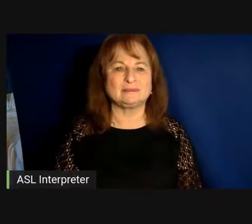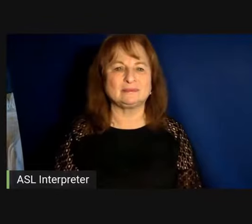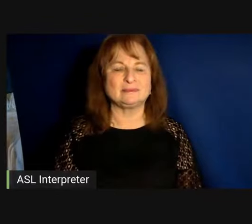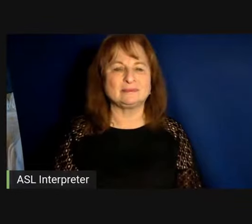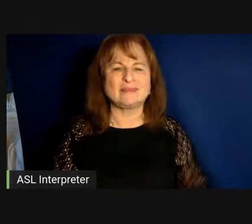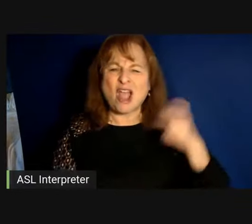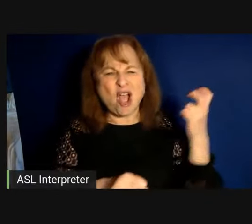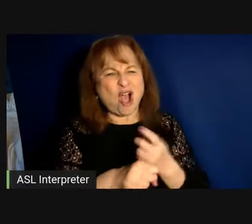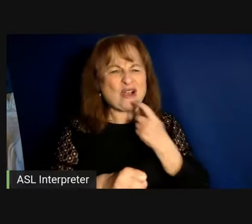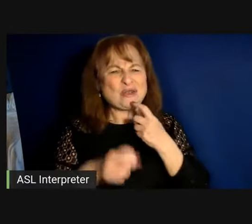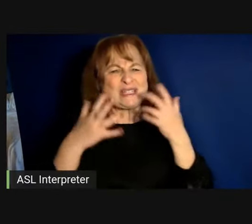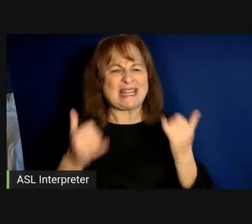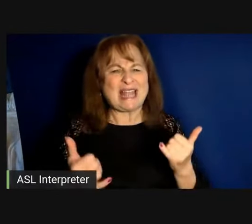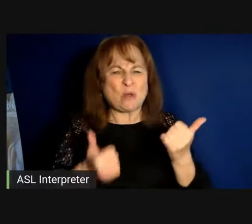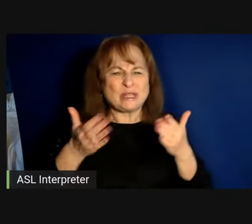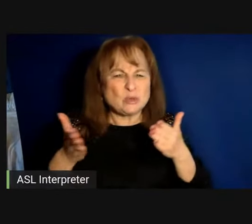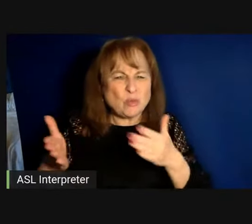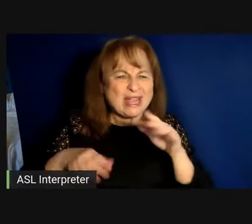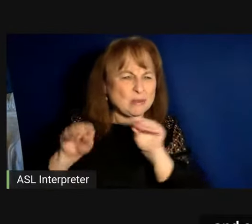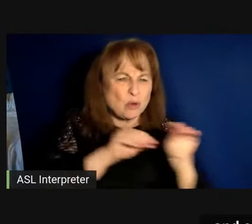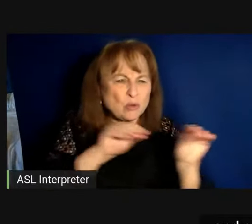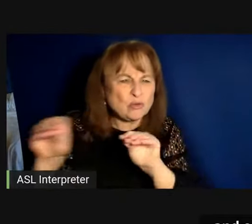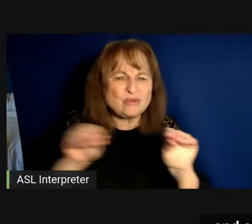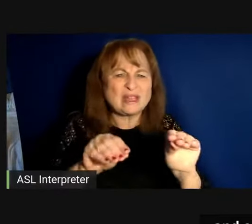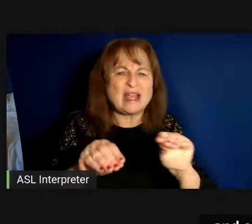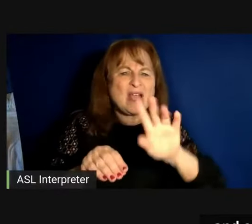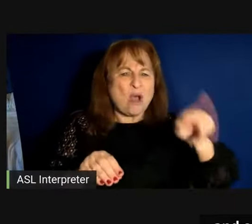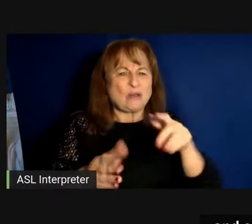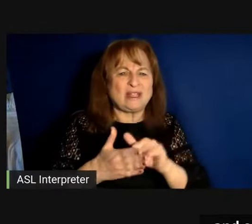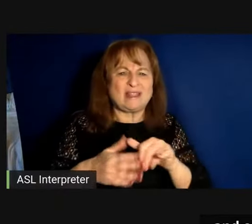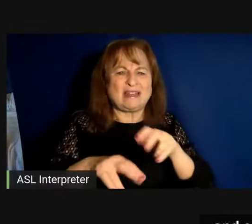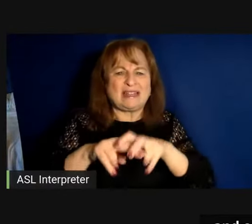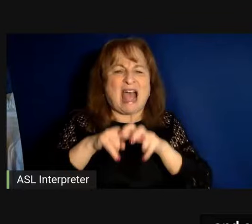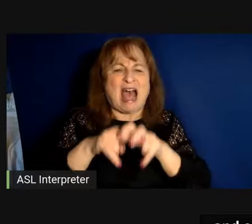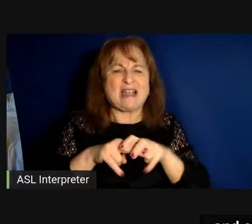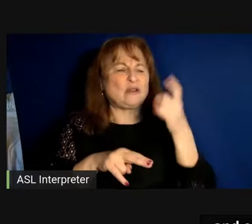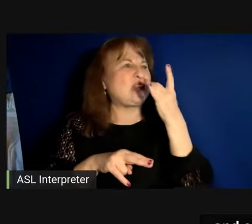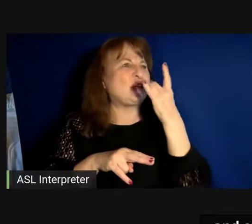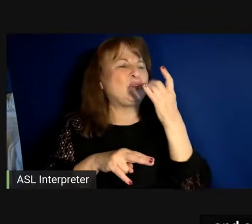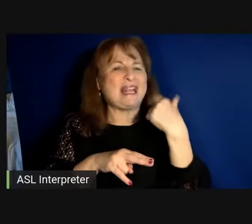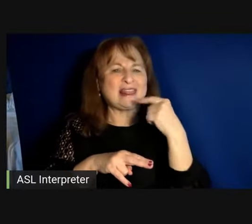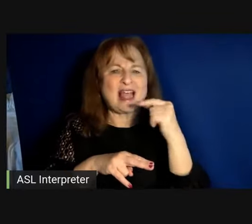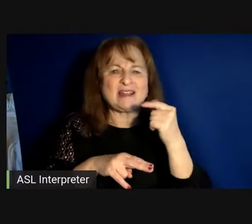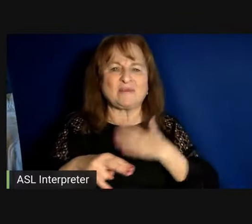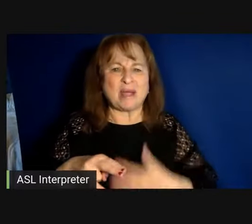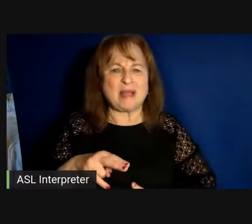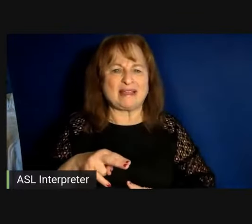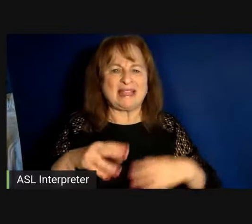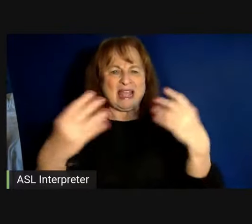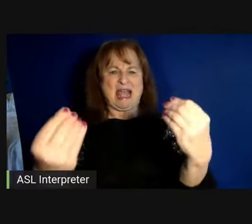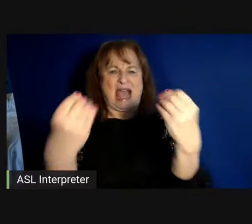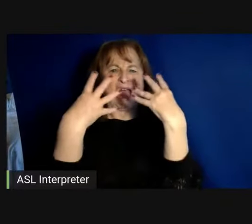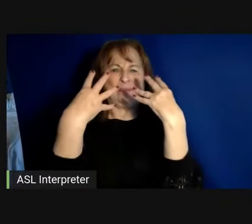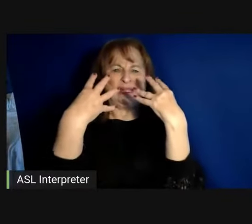harder to say now which way it moved and only that it idled at the green light of my body high beam staring